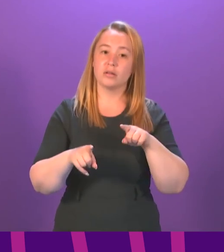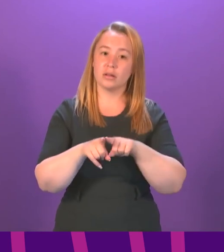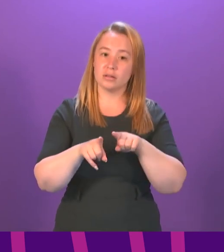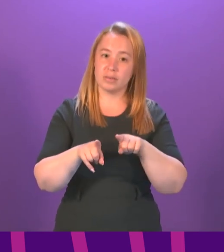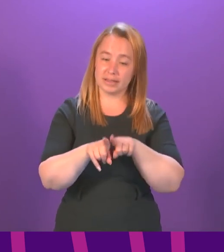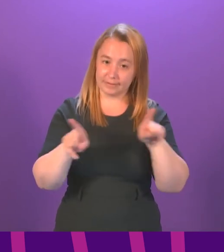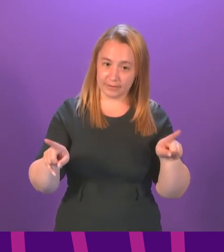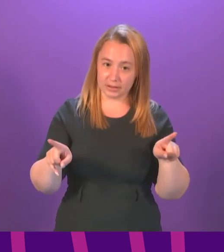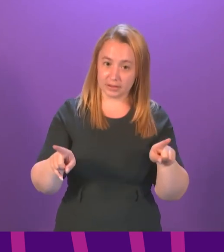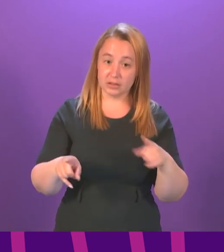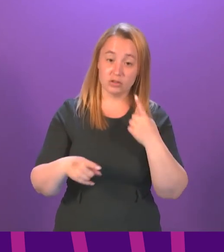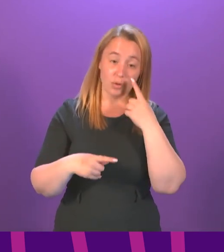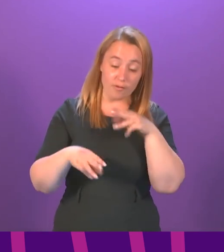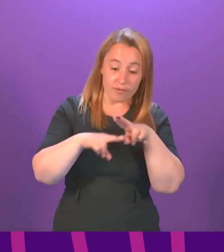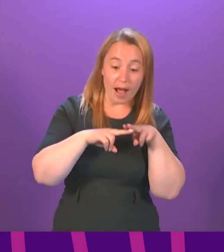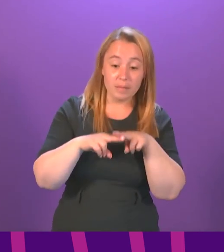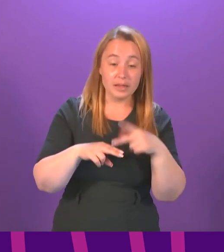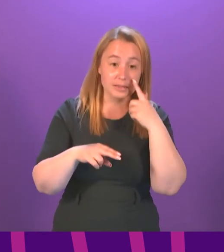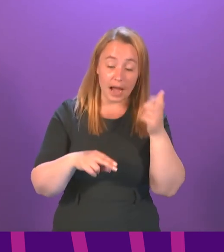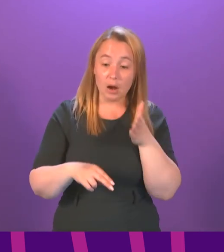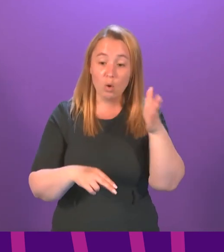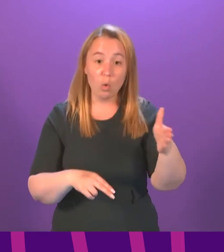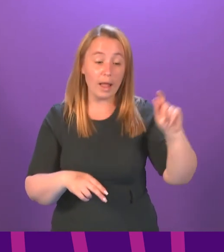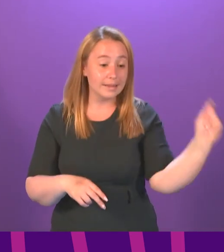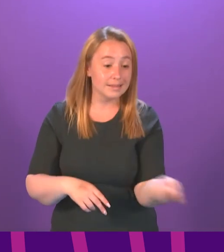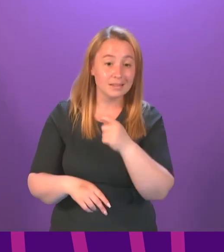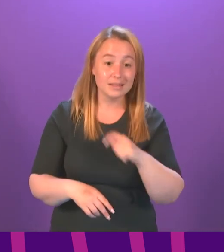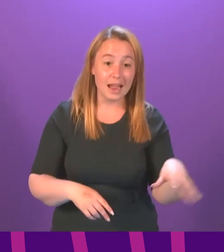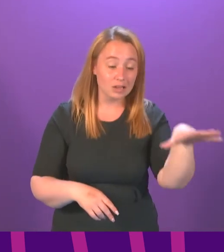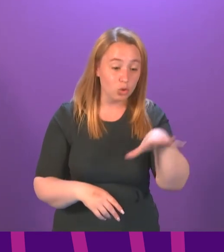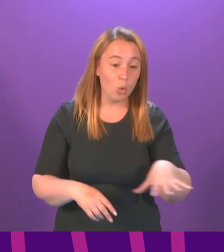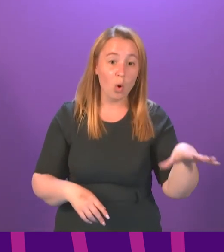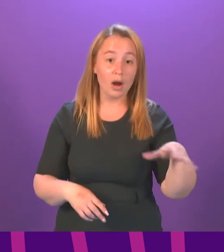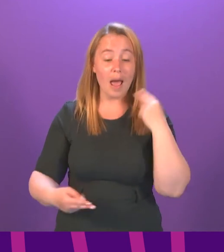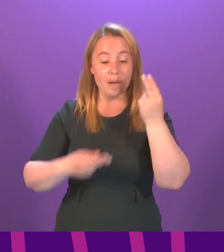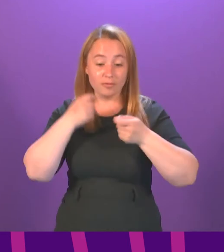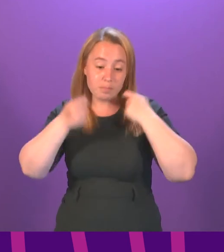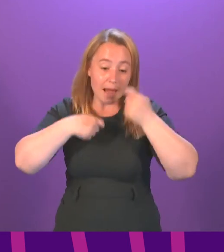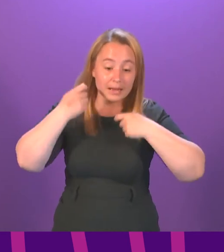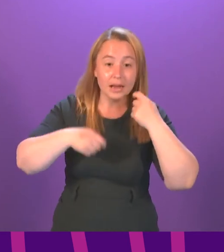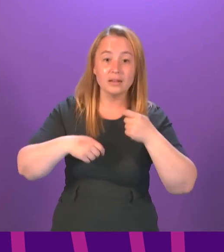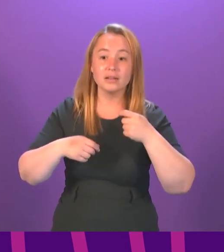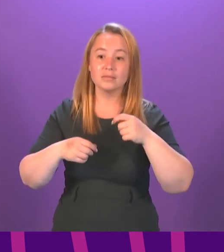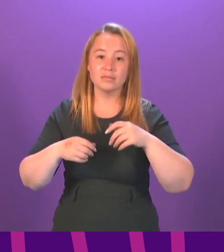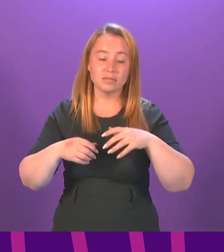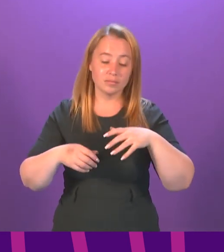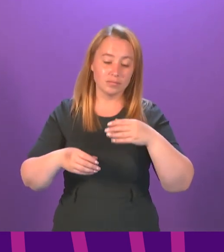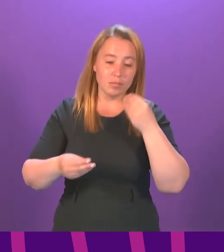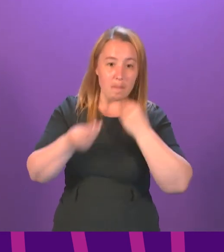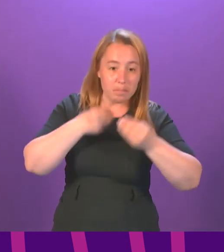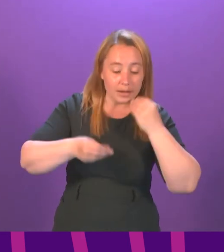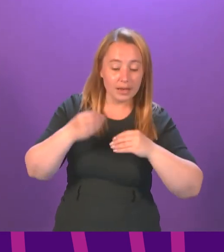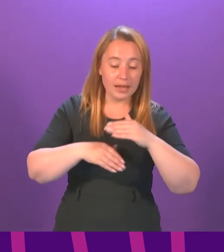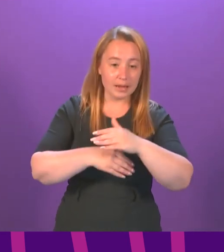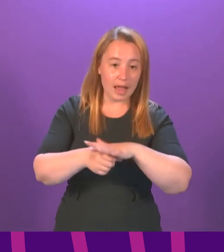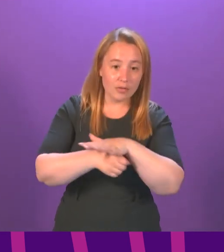for example, football pitches will be available, tennis courts will be available there. There will be a picnic area, again, where people can sit in their family bubbles. And in terms of